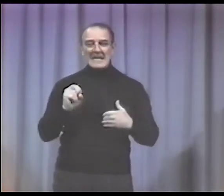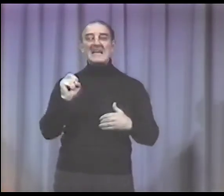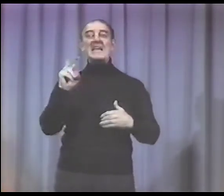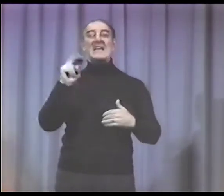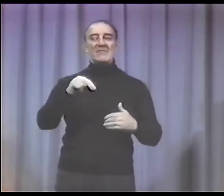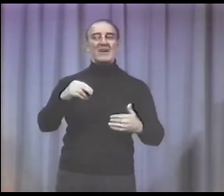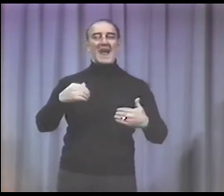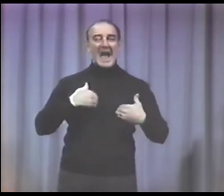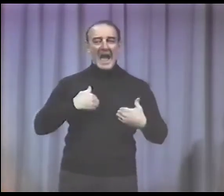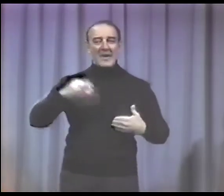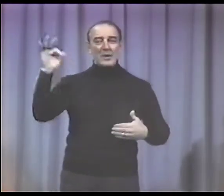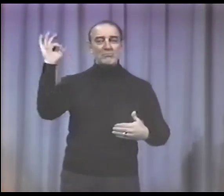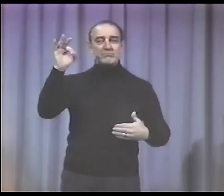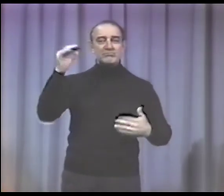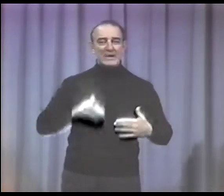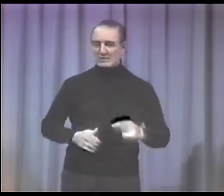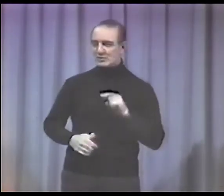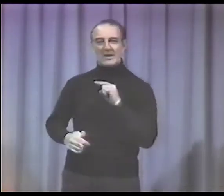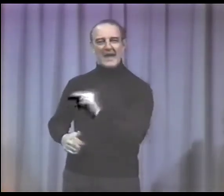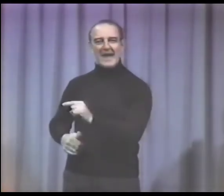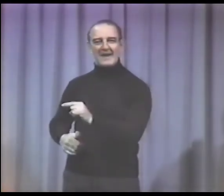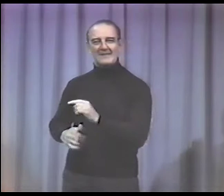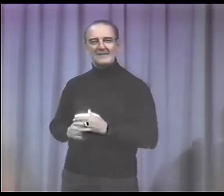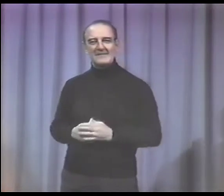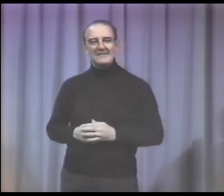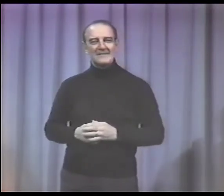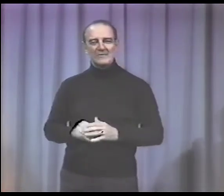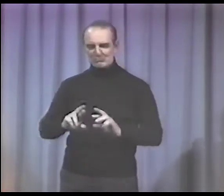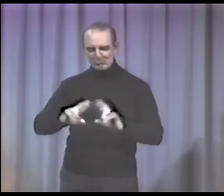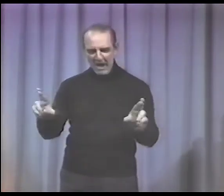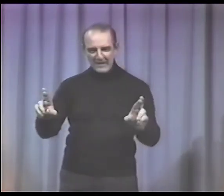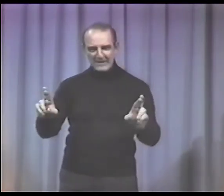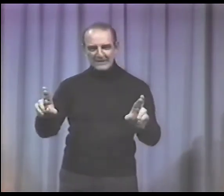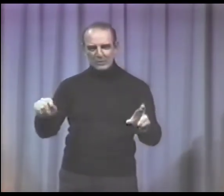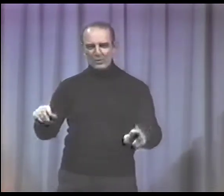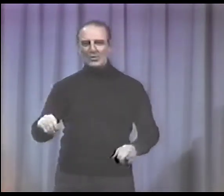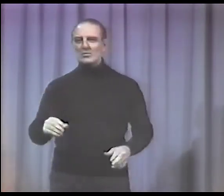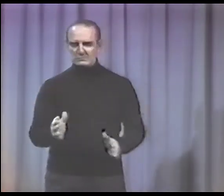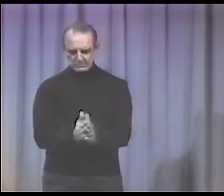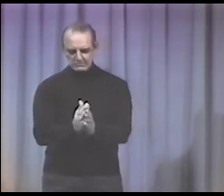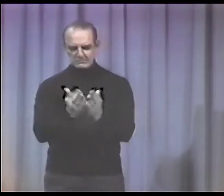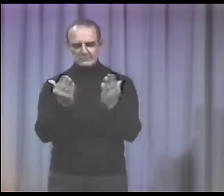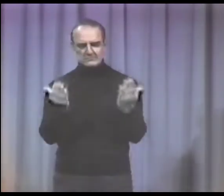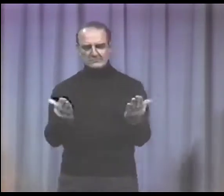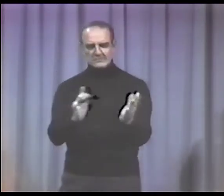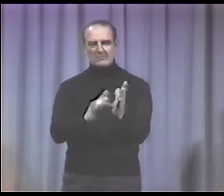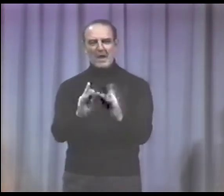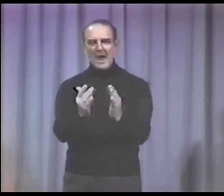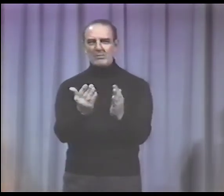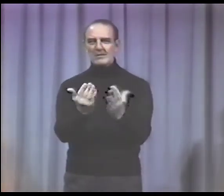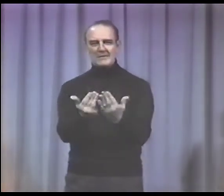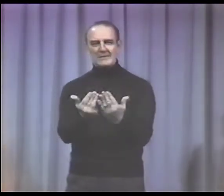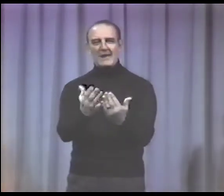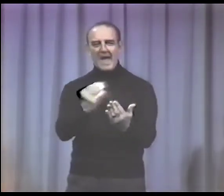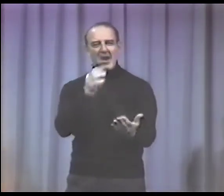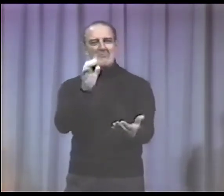damsel immediately. The king would even have a preacher ready with